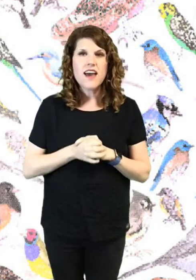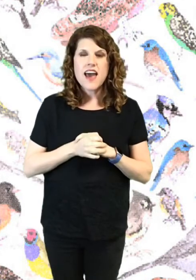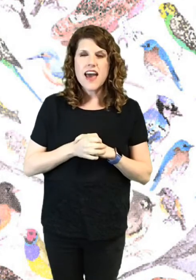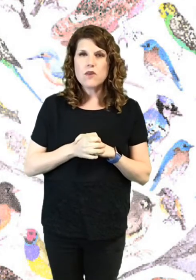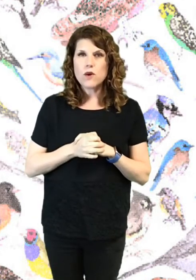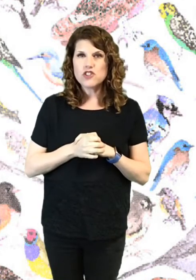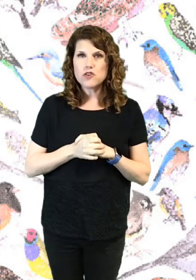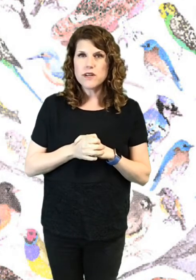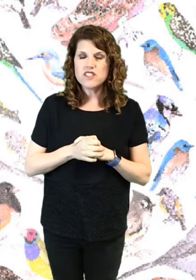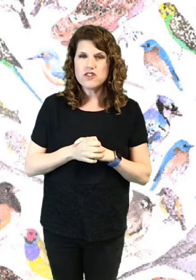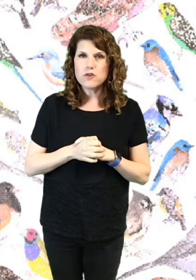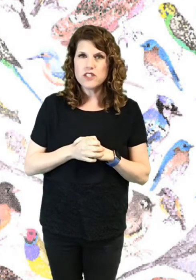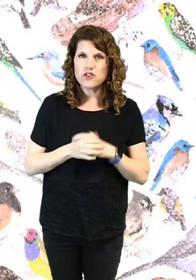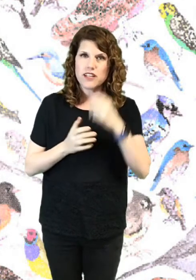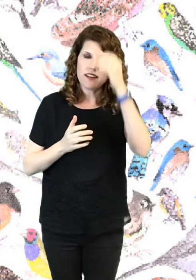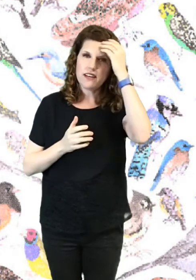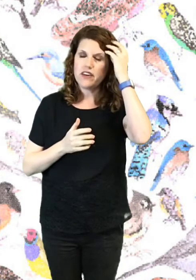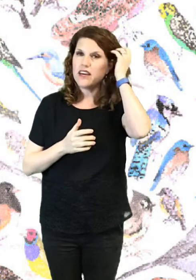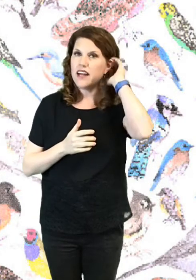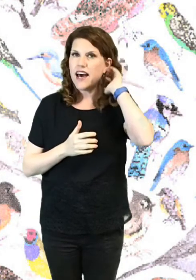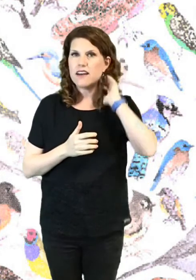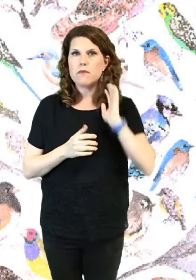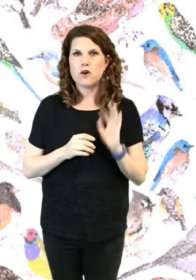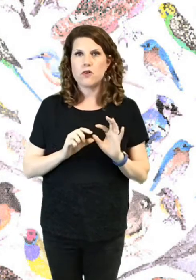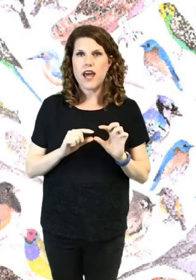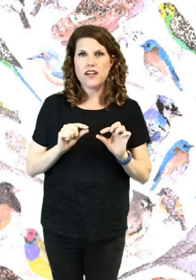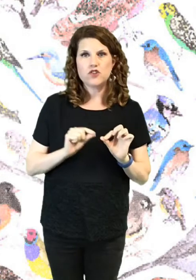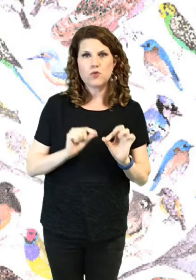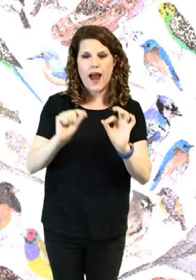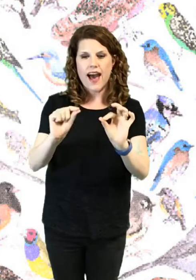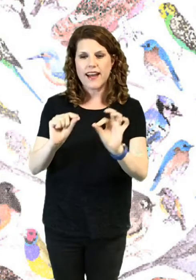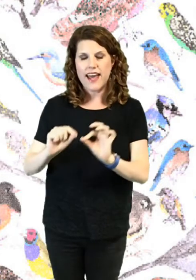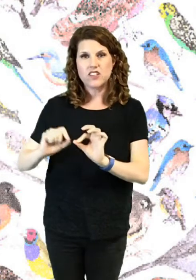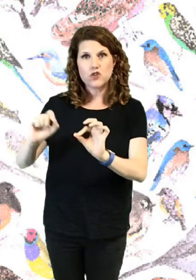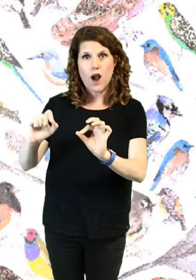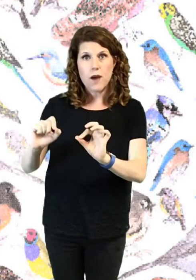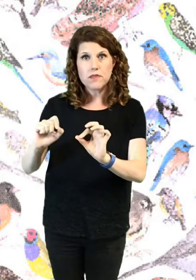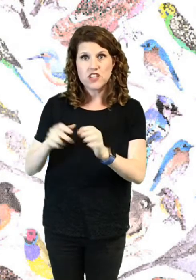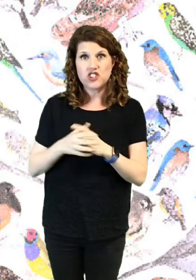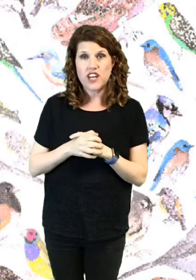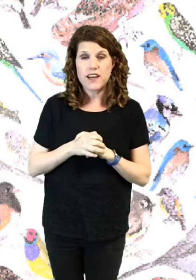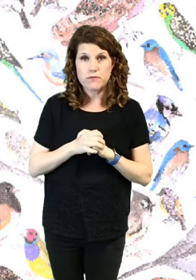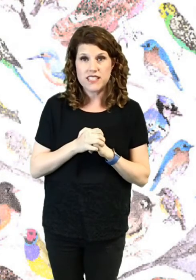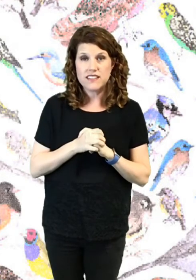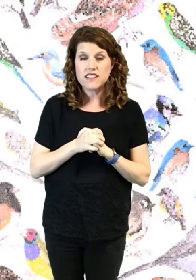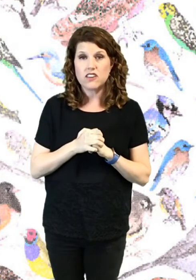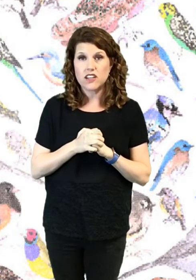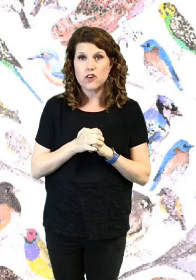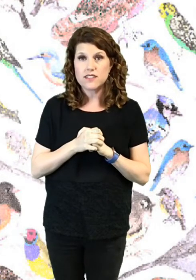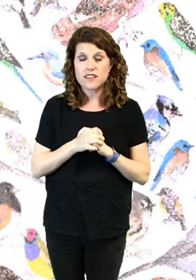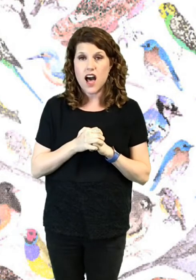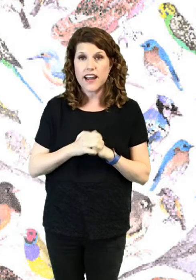And what you're going to do is you're gonna leave it in edit mode and drag and drop the shapes until it looks like